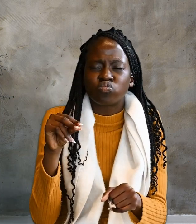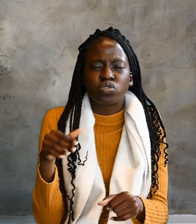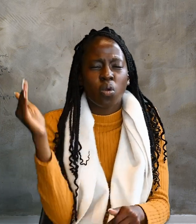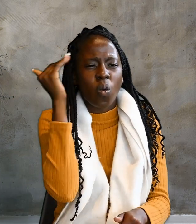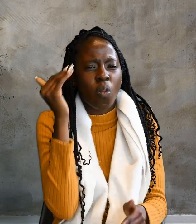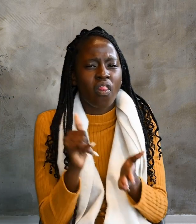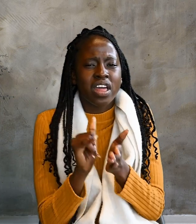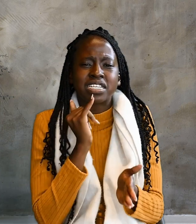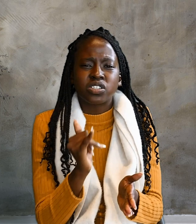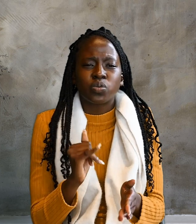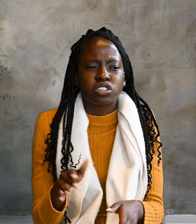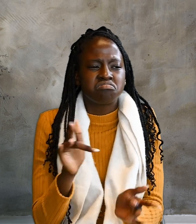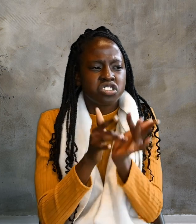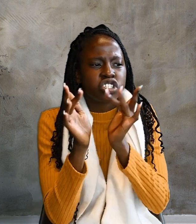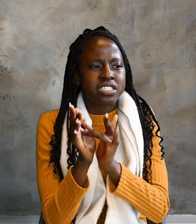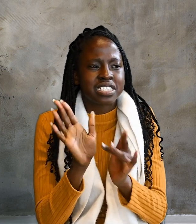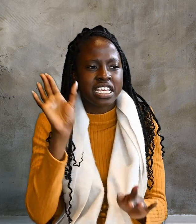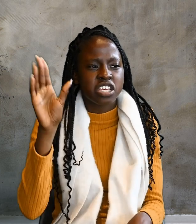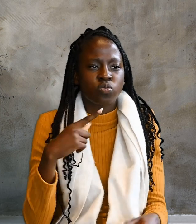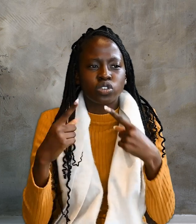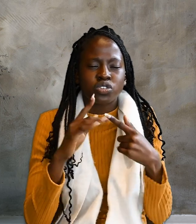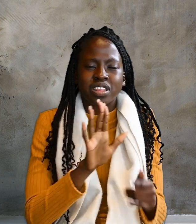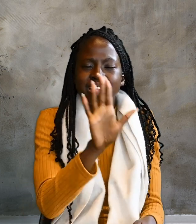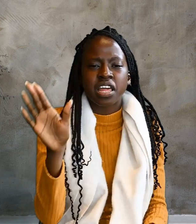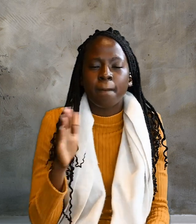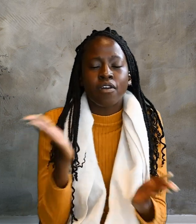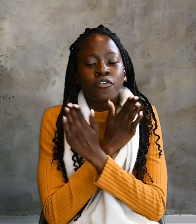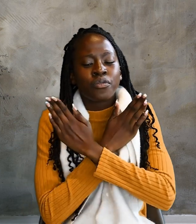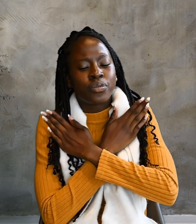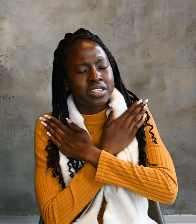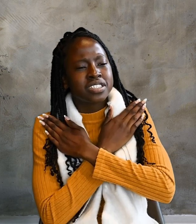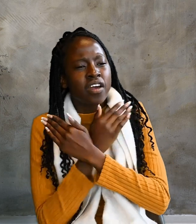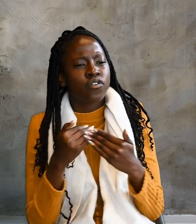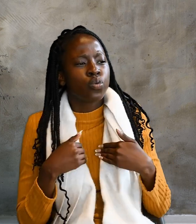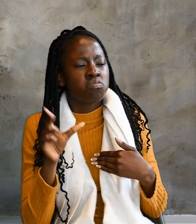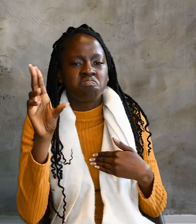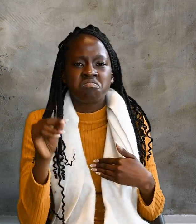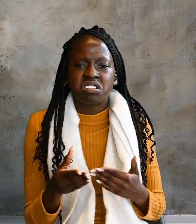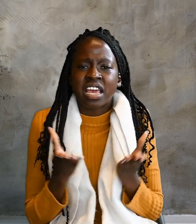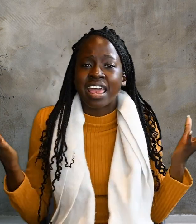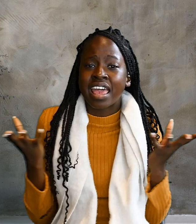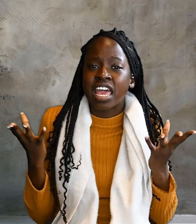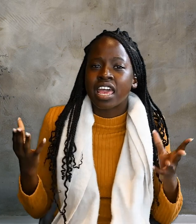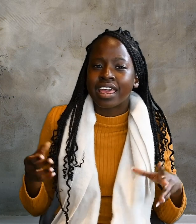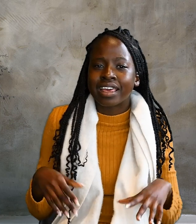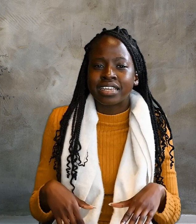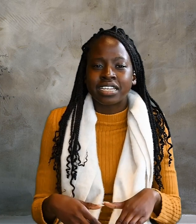He called out to them, Friends, haven't you any fish? No,